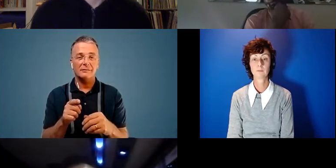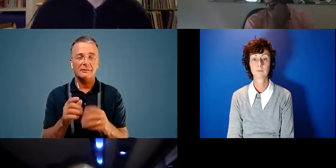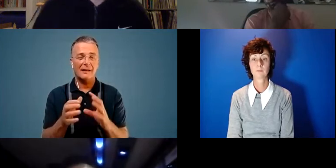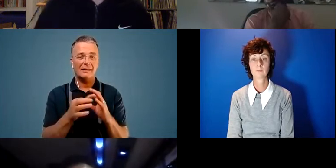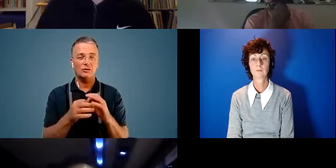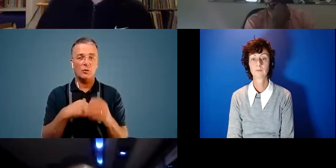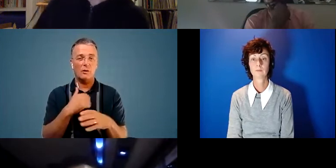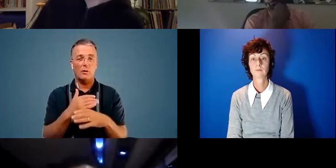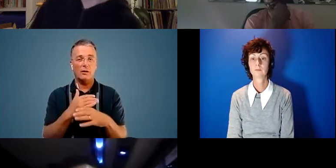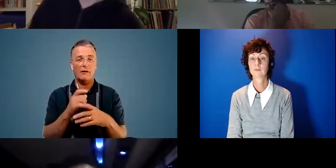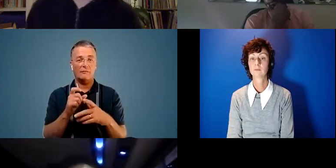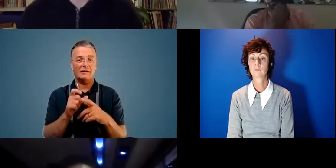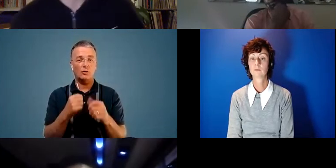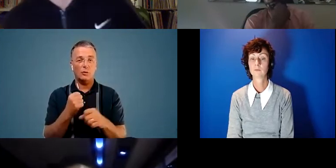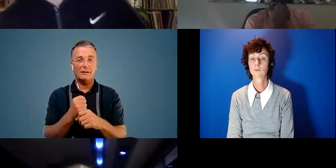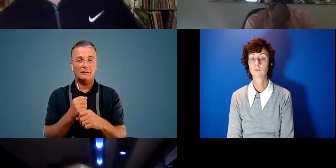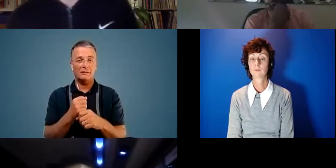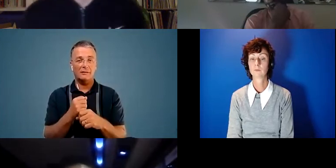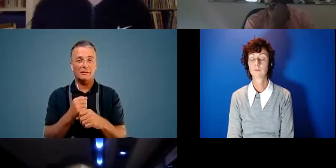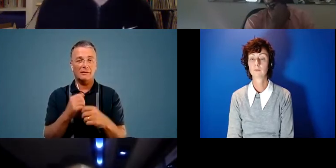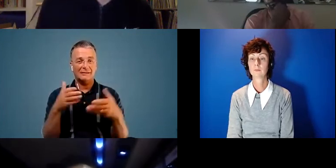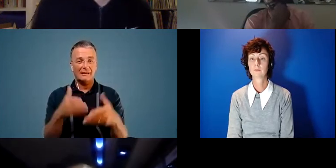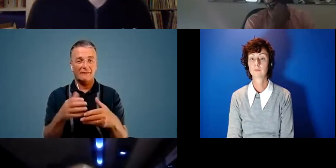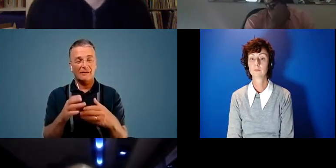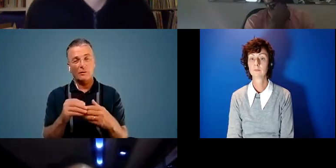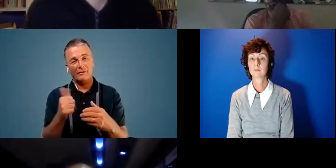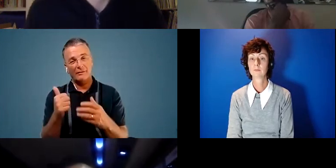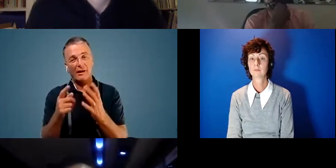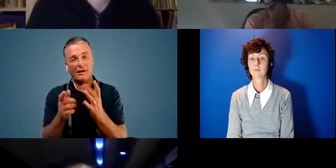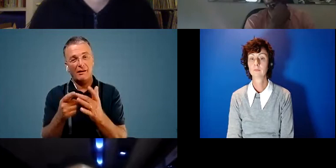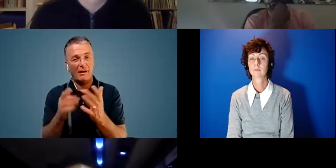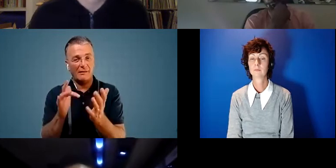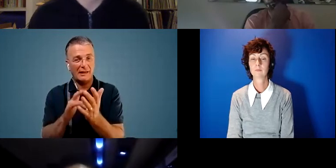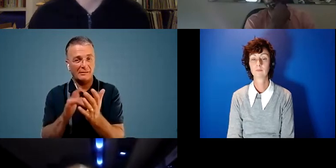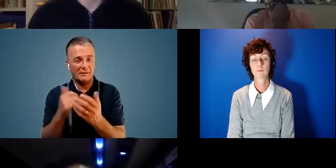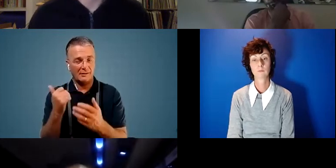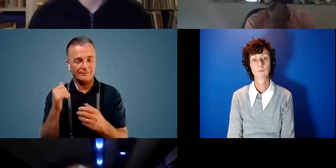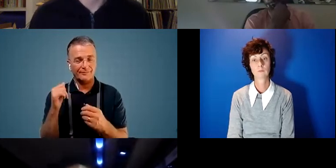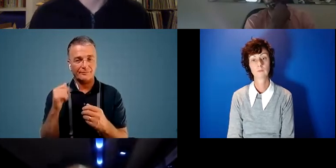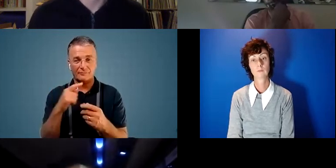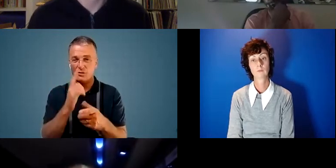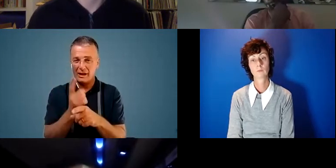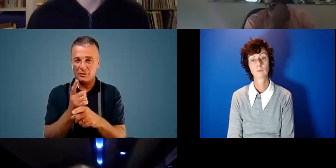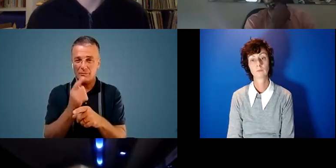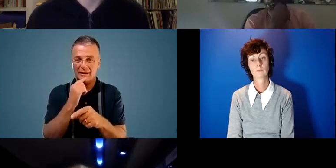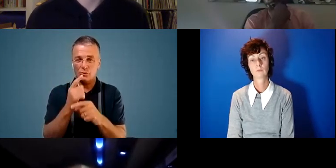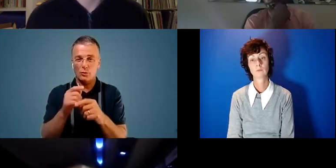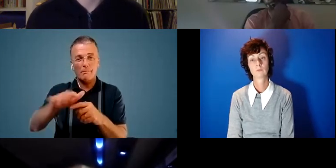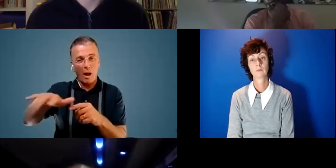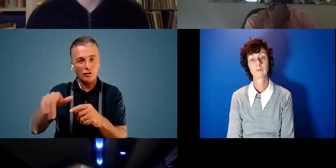i've just been doing quite intensively with the noise media center of the come together program um because again you're speaking to marginalized people who